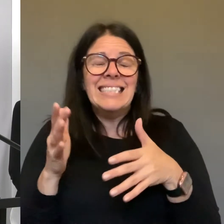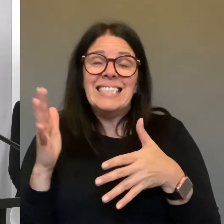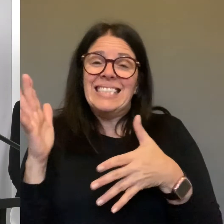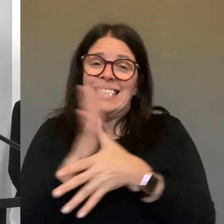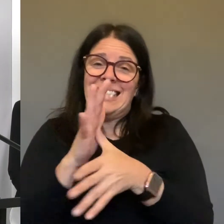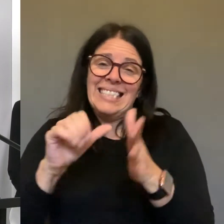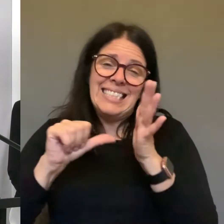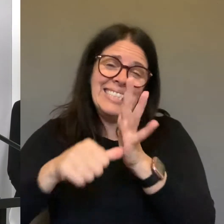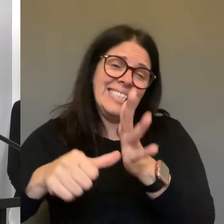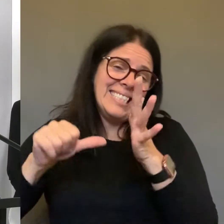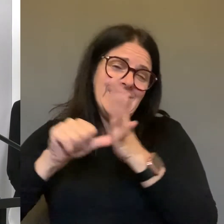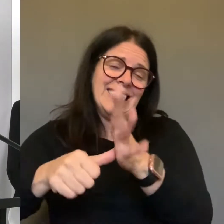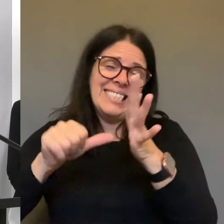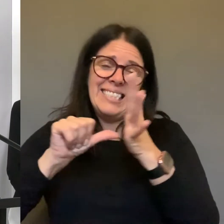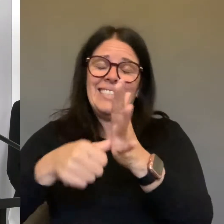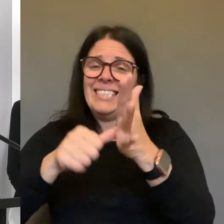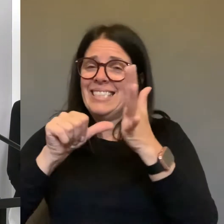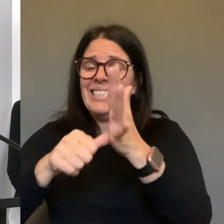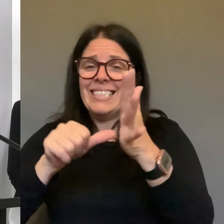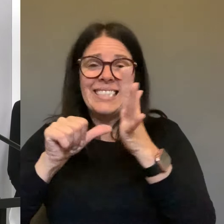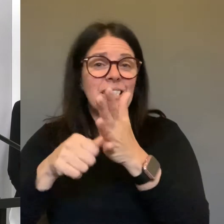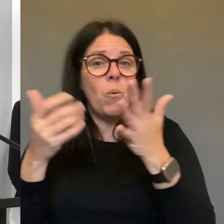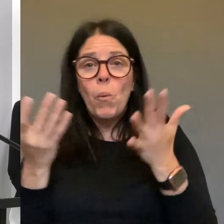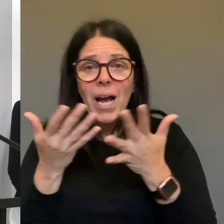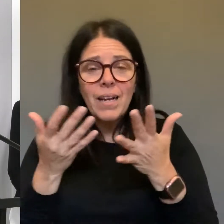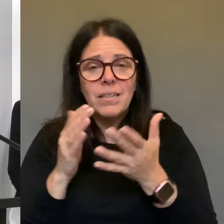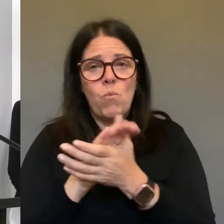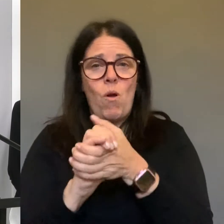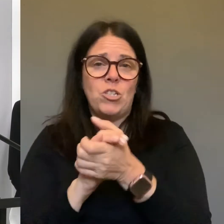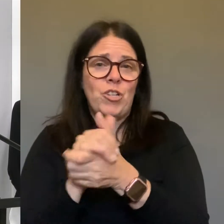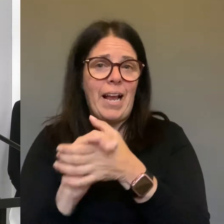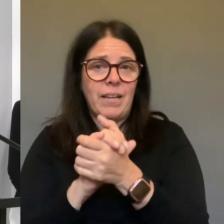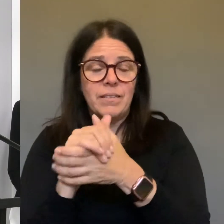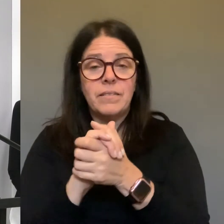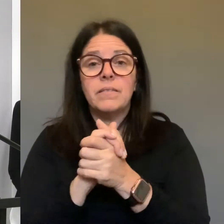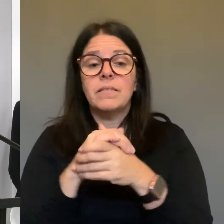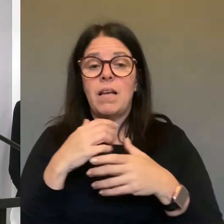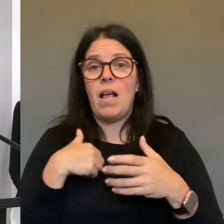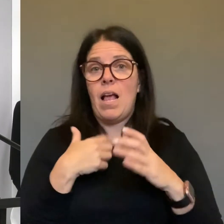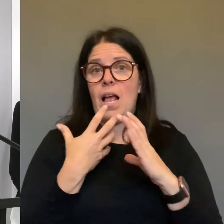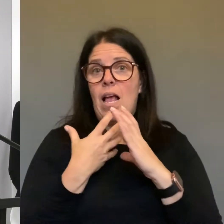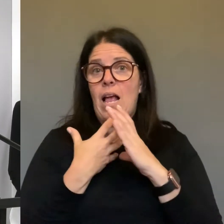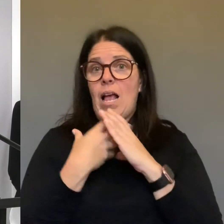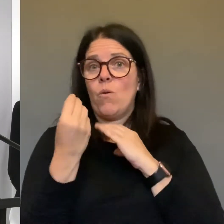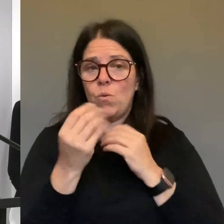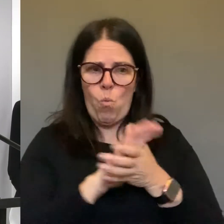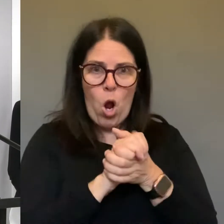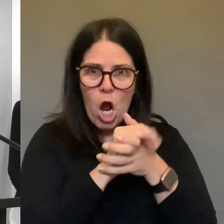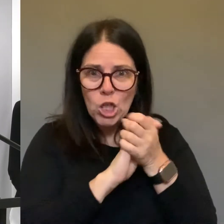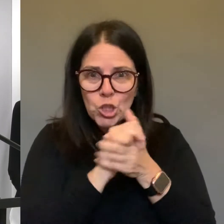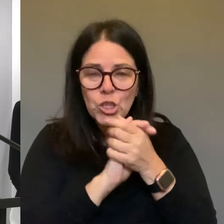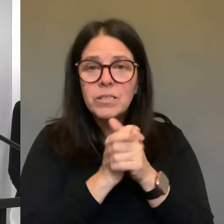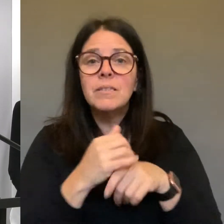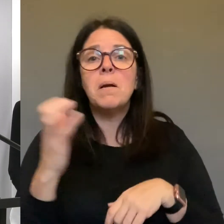hands when you're going outside or when you're coming back home, the number of times you're washing your hand. And in theory, even let's say